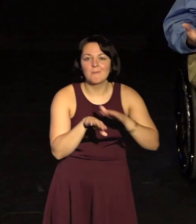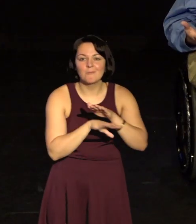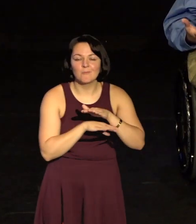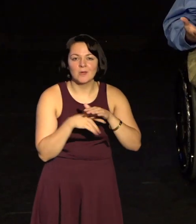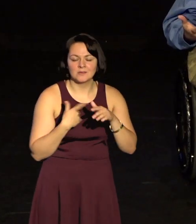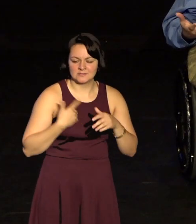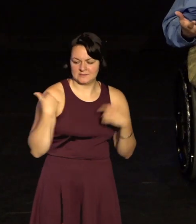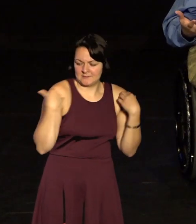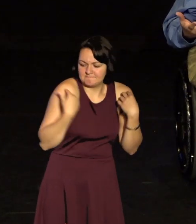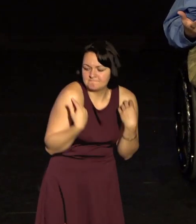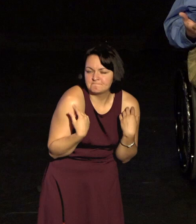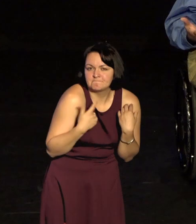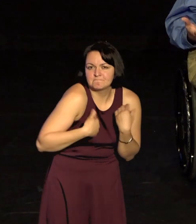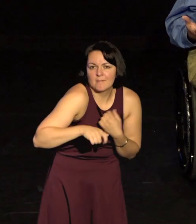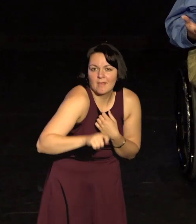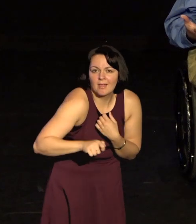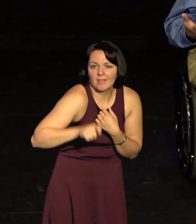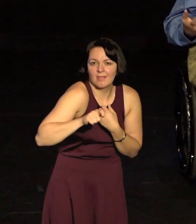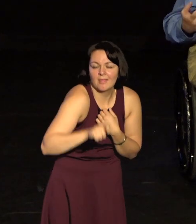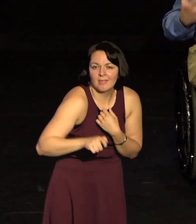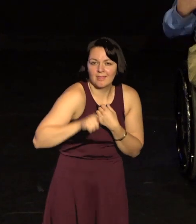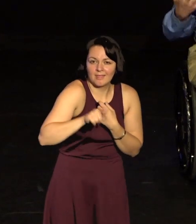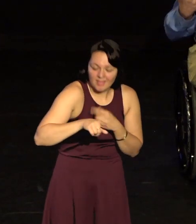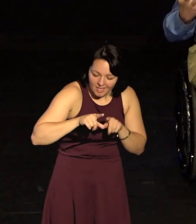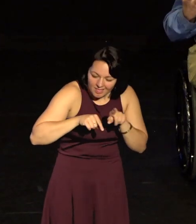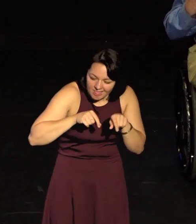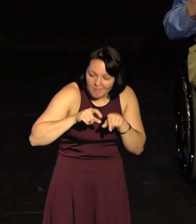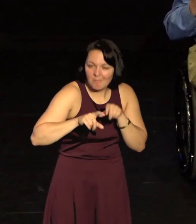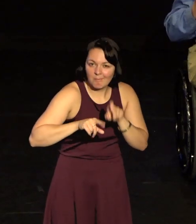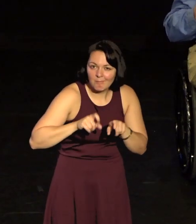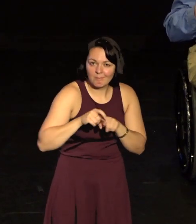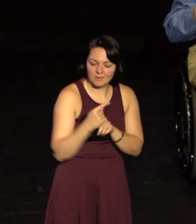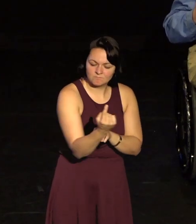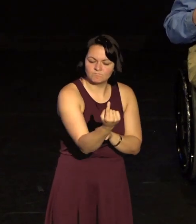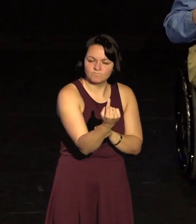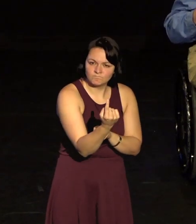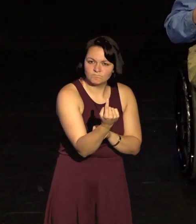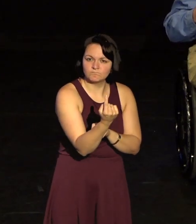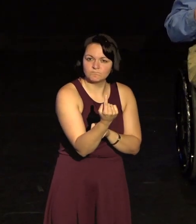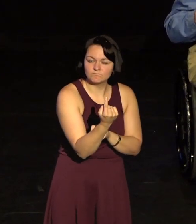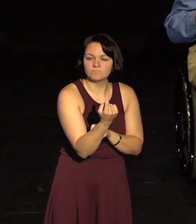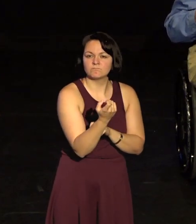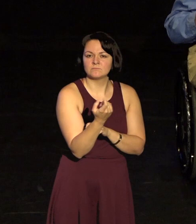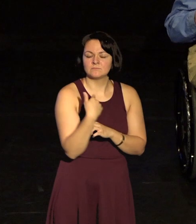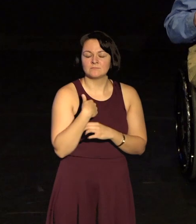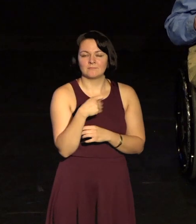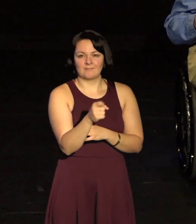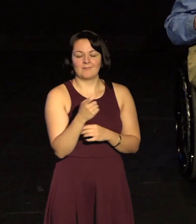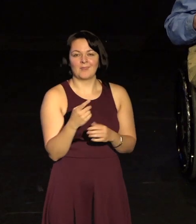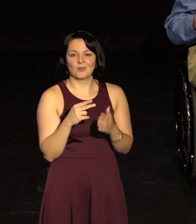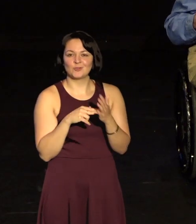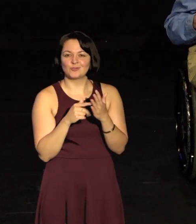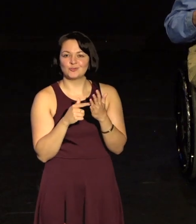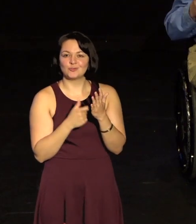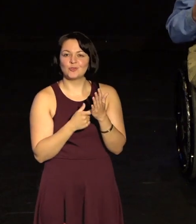using a cane. And he's limping. Now, some of you in your brain right now are seeing the hunchback of Notre Dame.